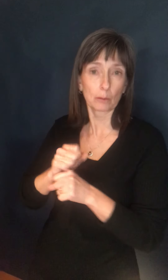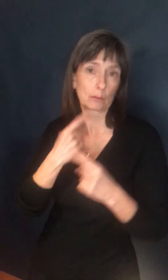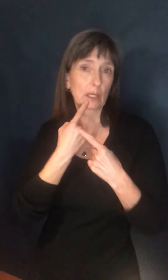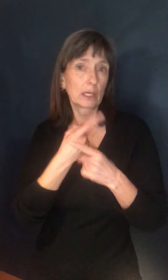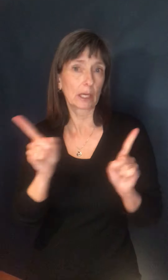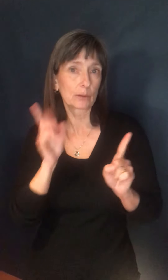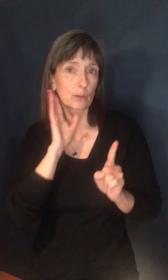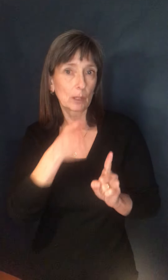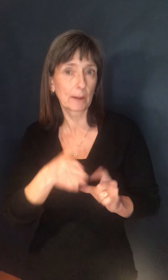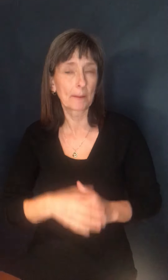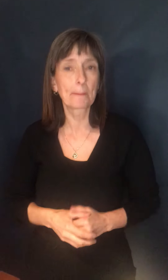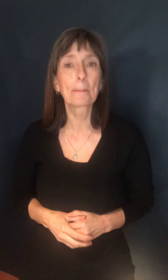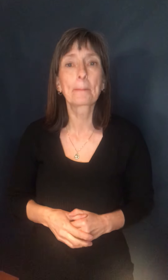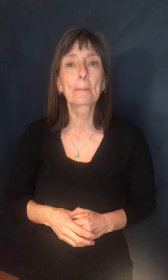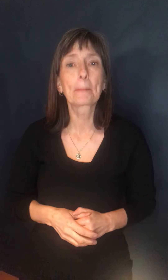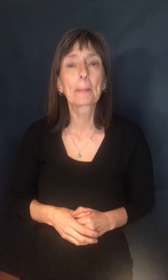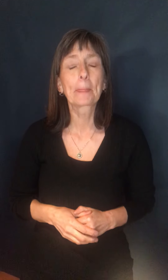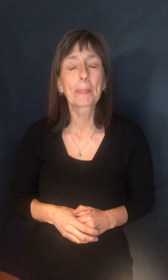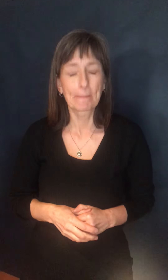Uh, okay. Yesterday we heard of, uh,